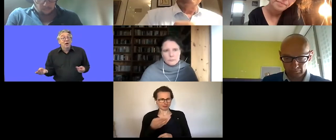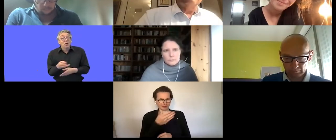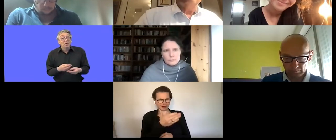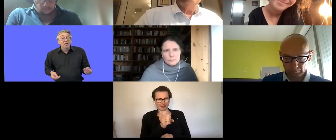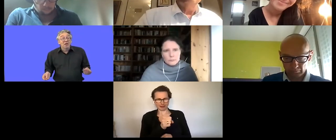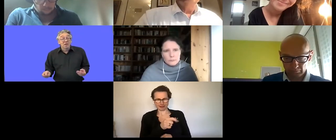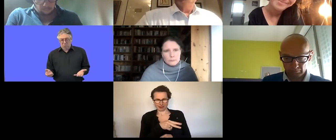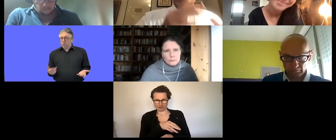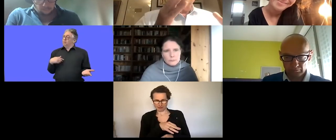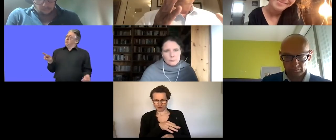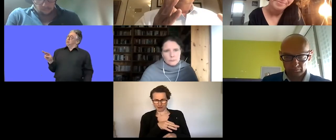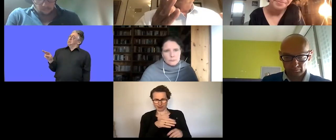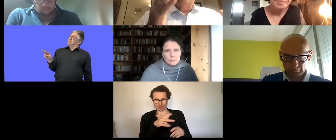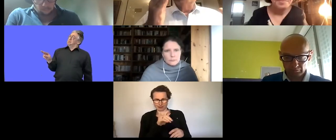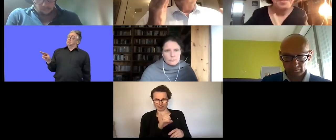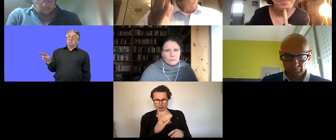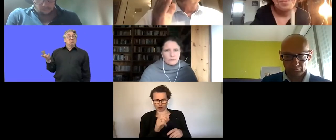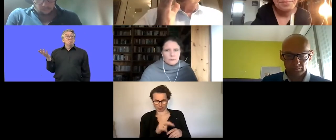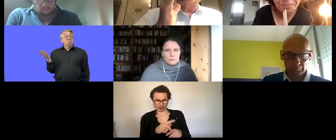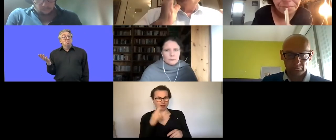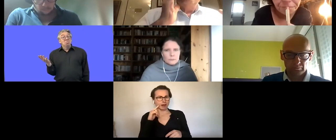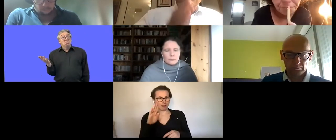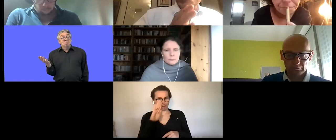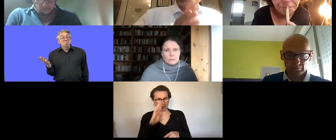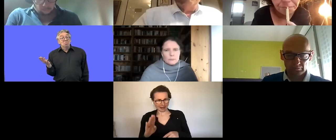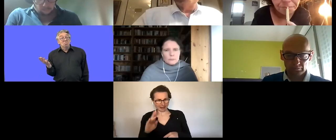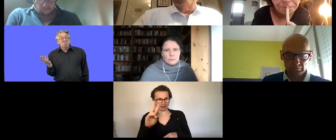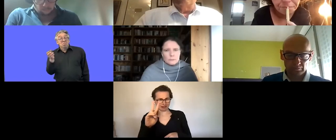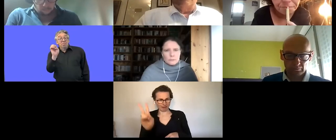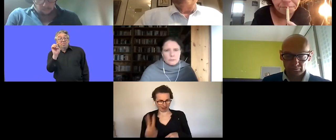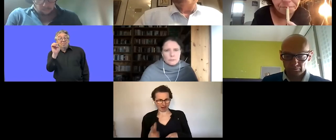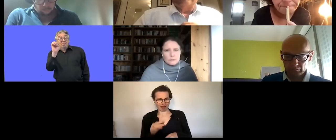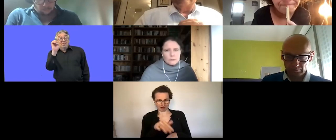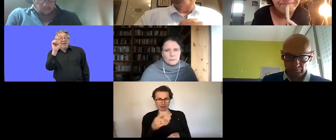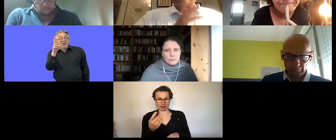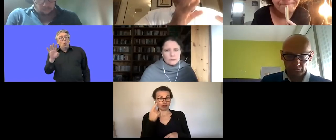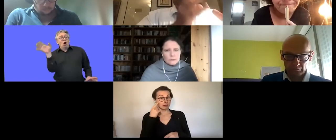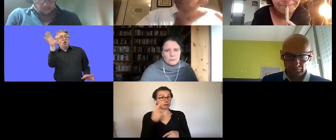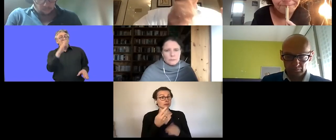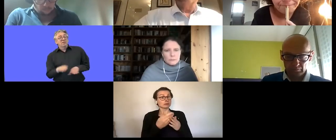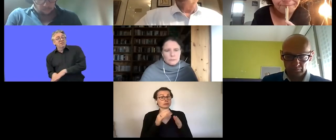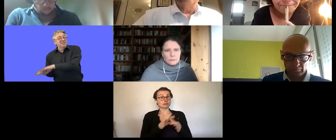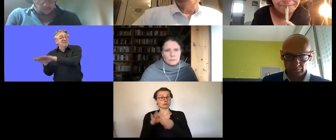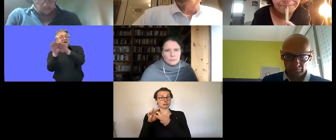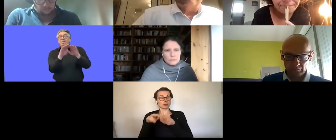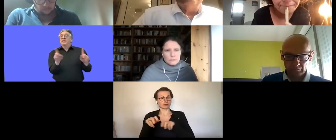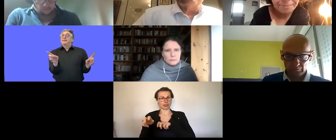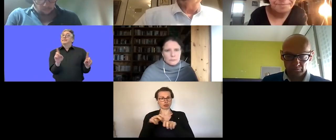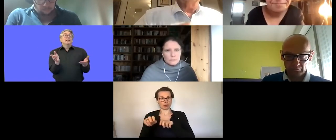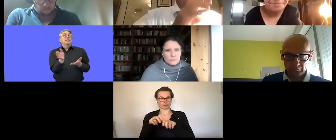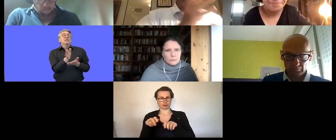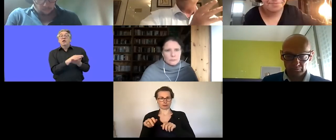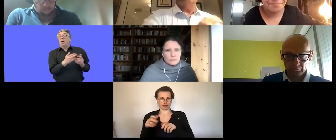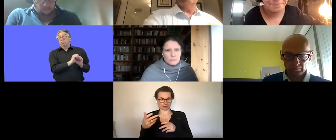union utilize these possibilities in quite a different way um like for example in the